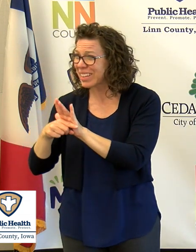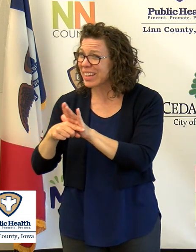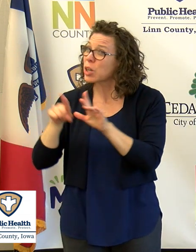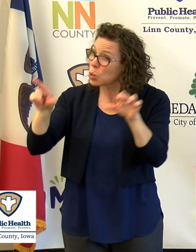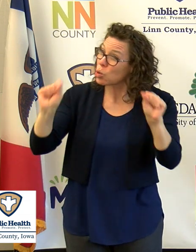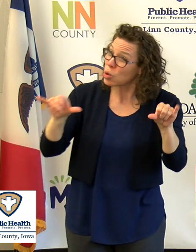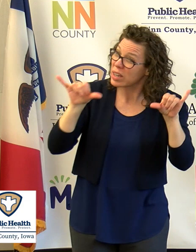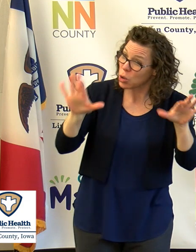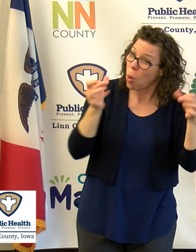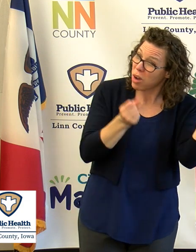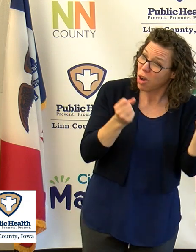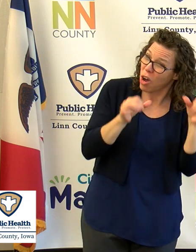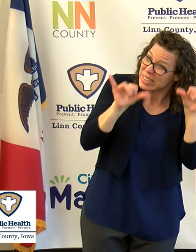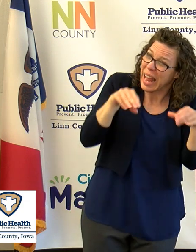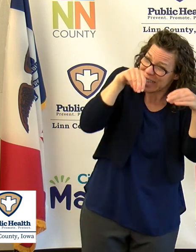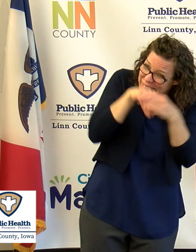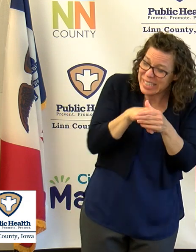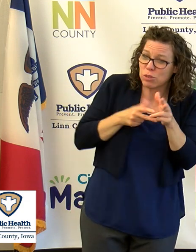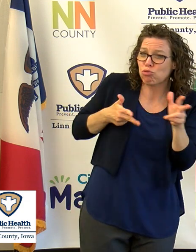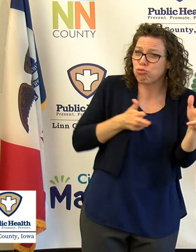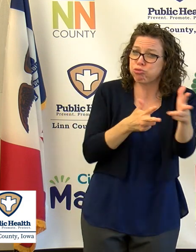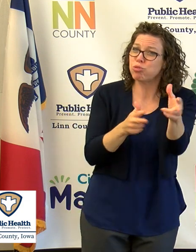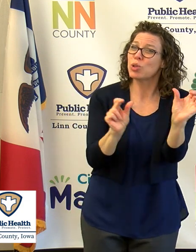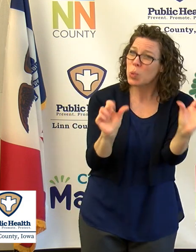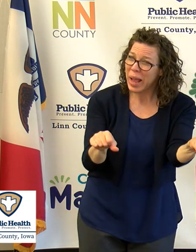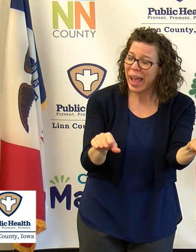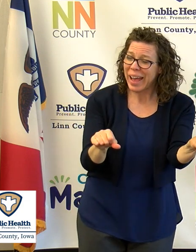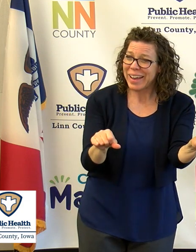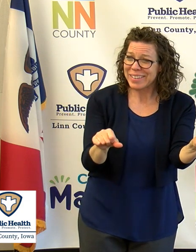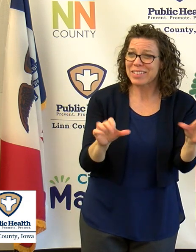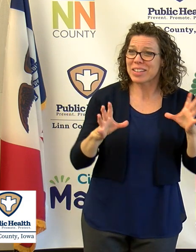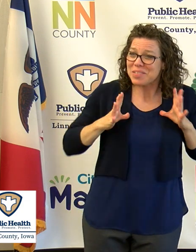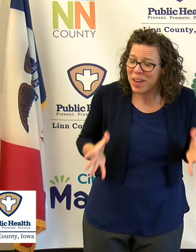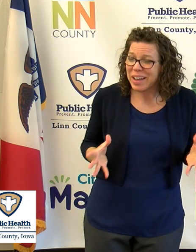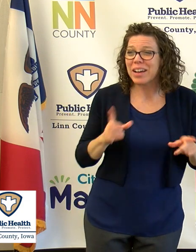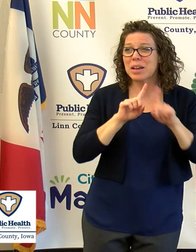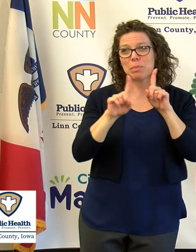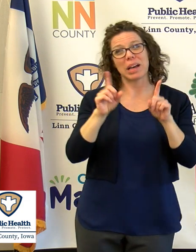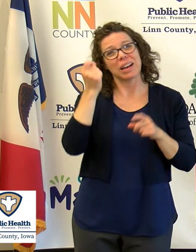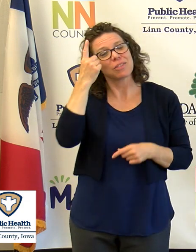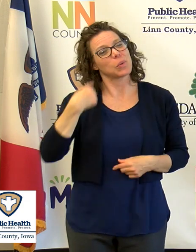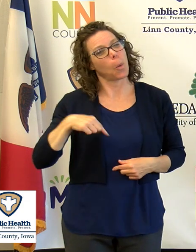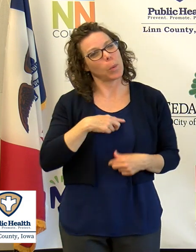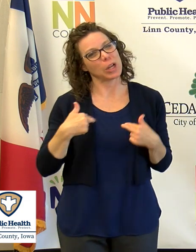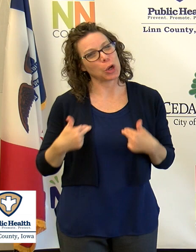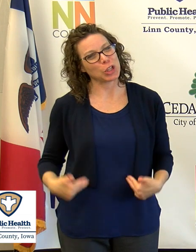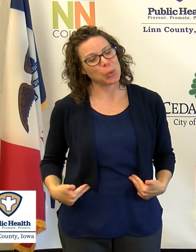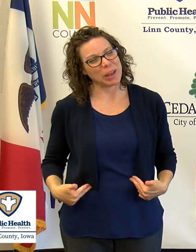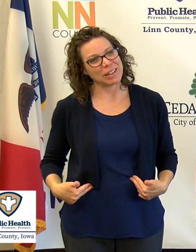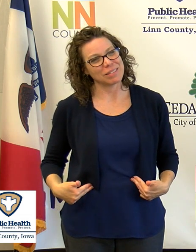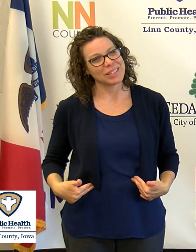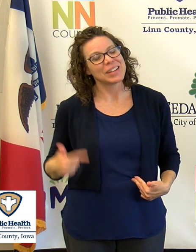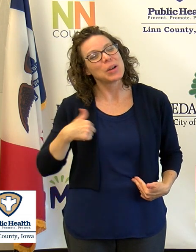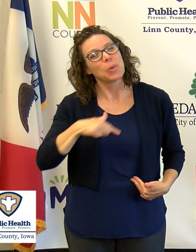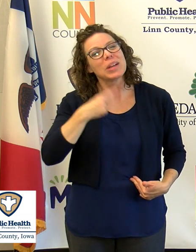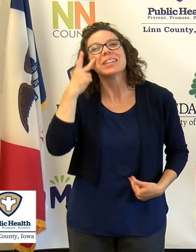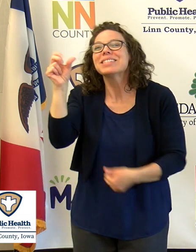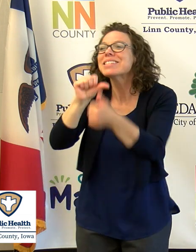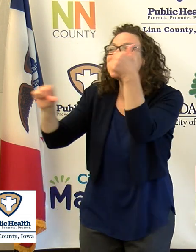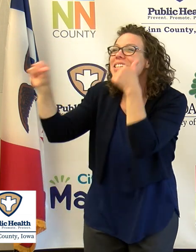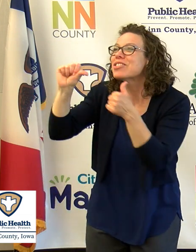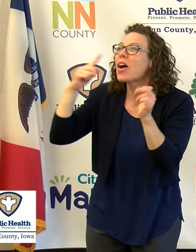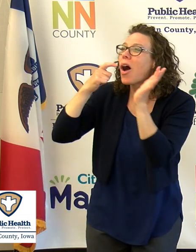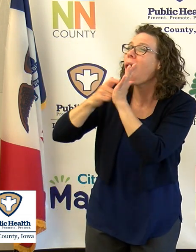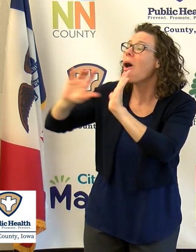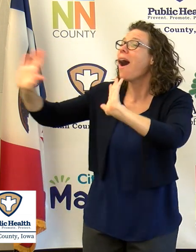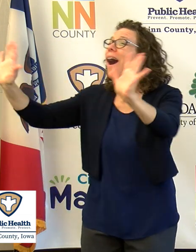That would be appropriate. However, we're human and as humans we are social people and we like to